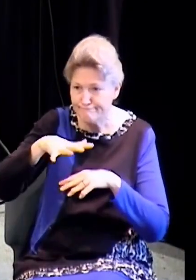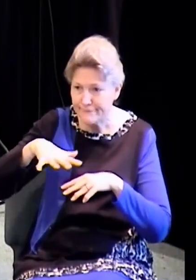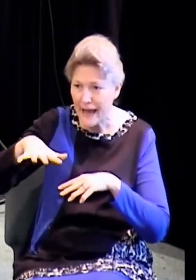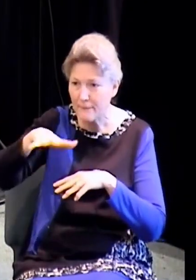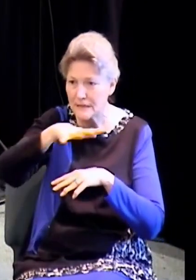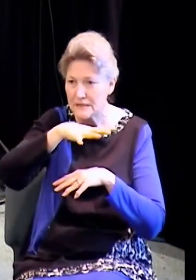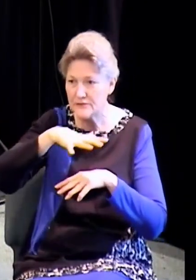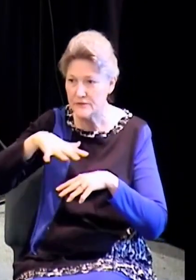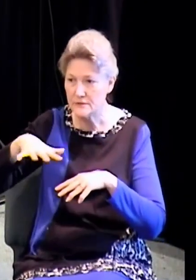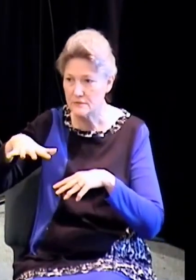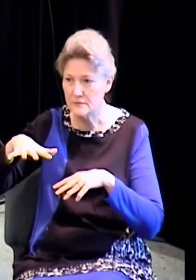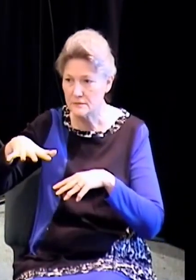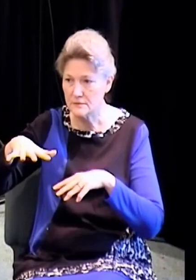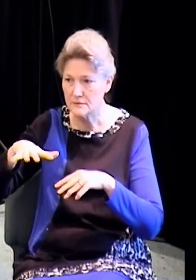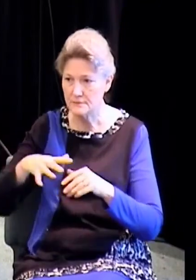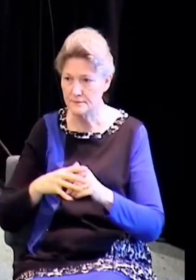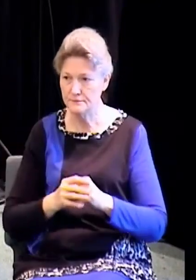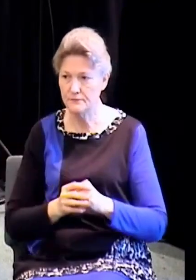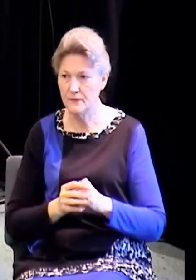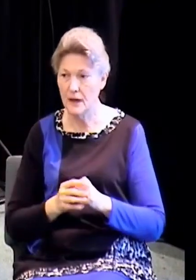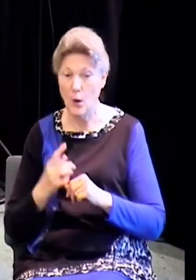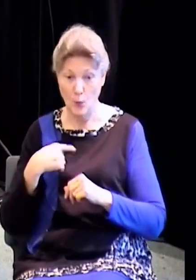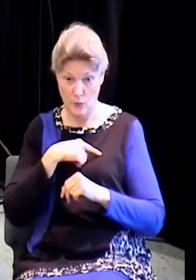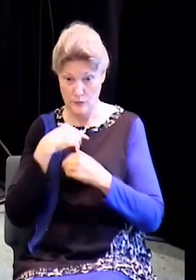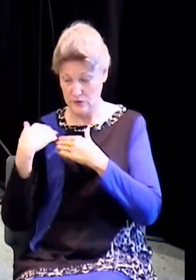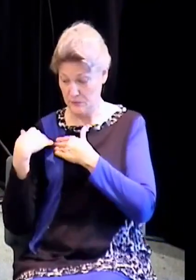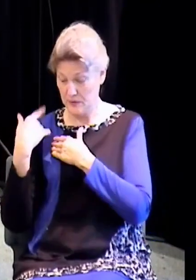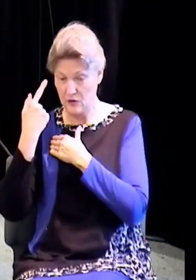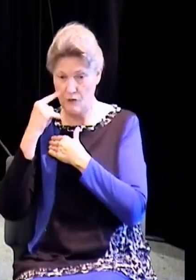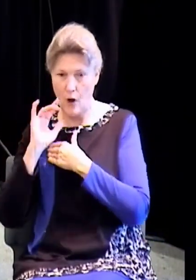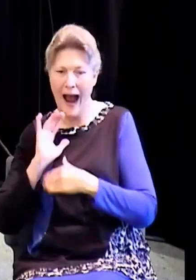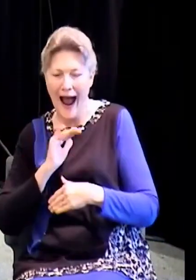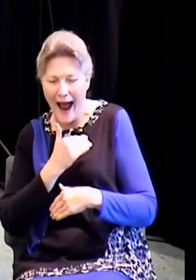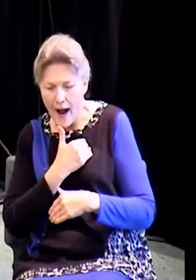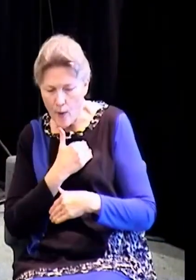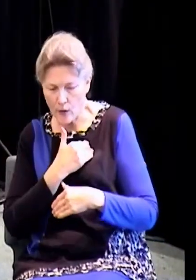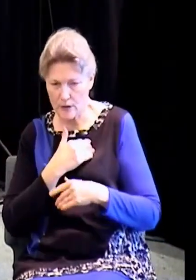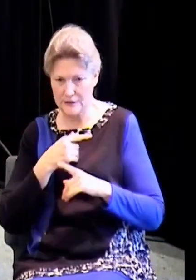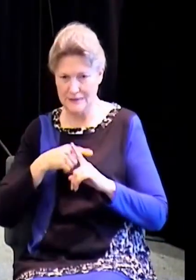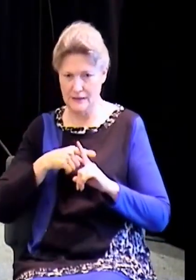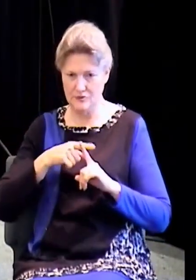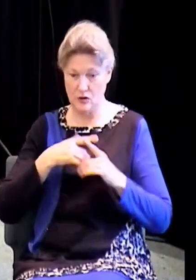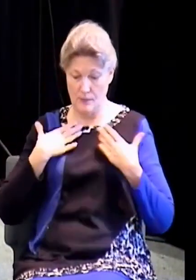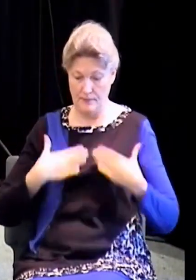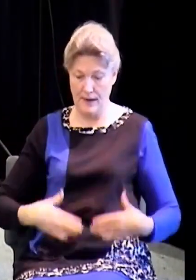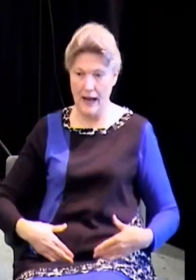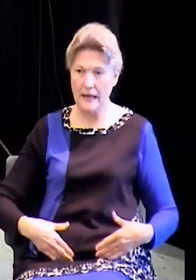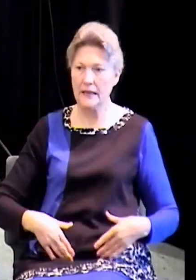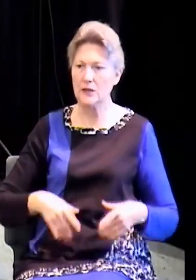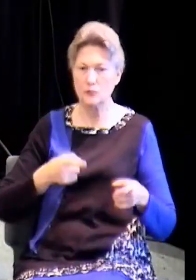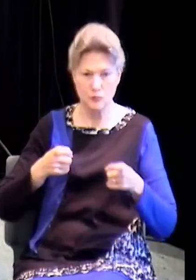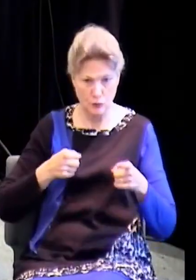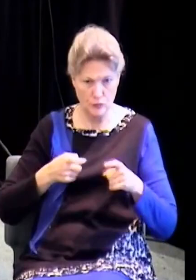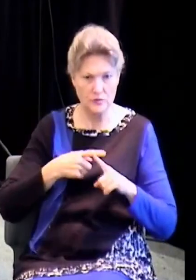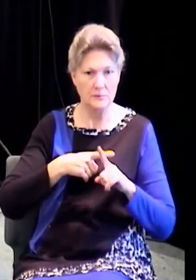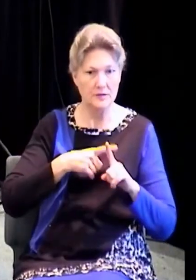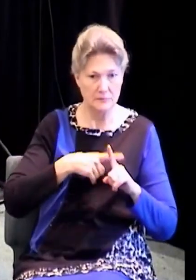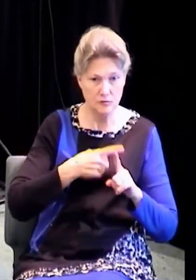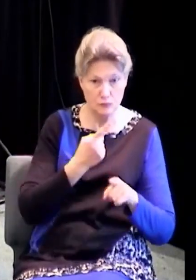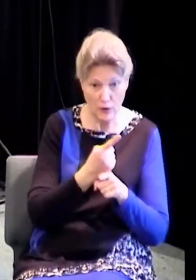happens? See, we are responsible for our own temperature. Our body produces. We have our own furnace. And it